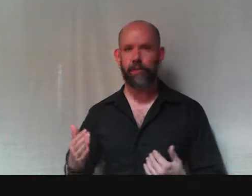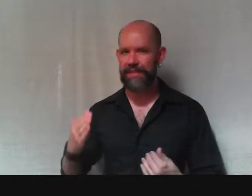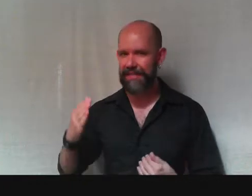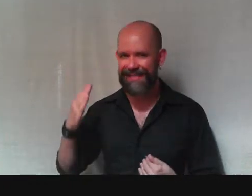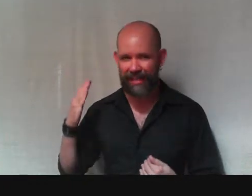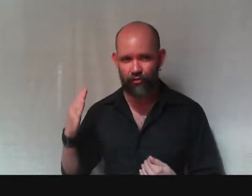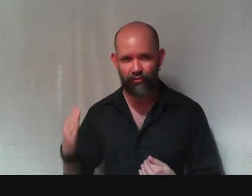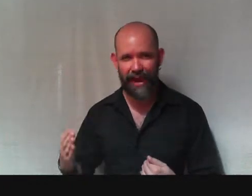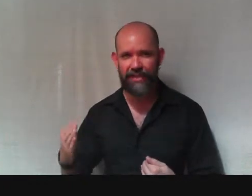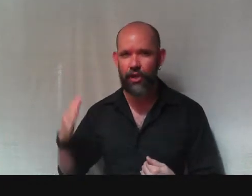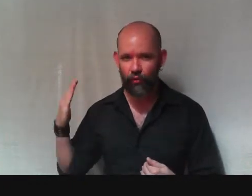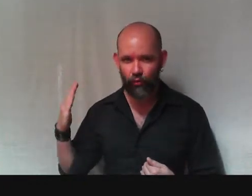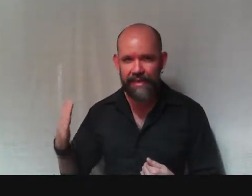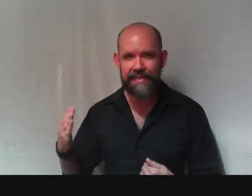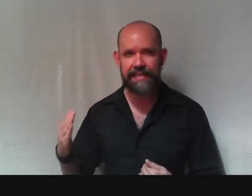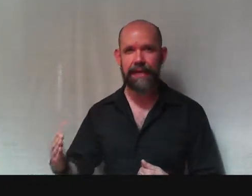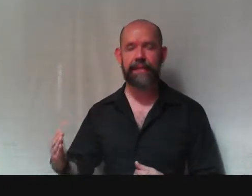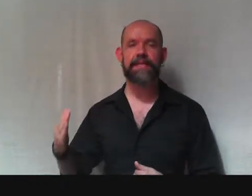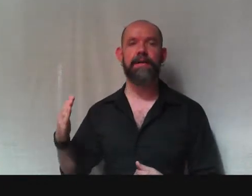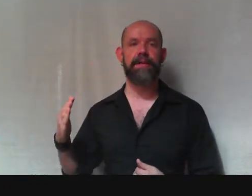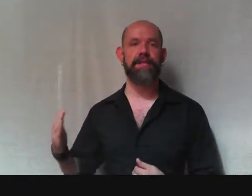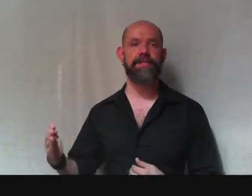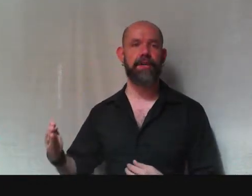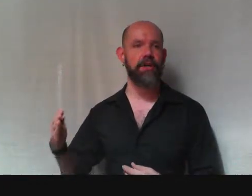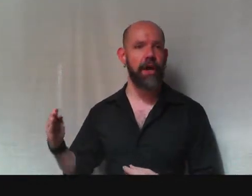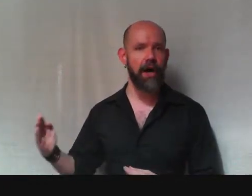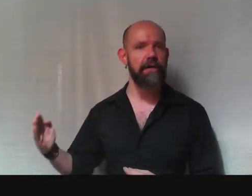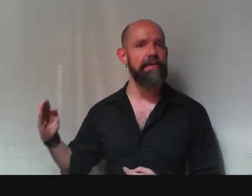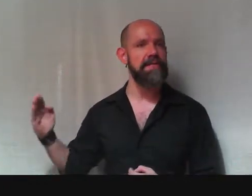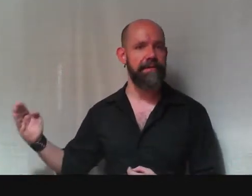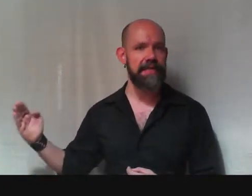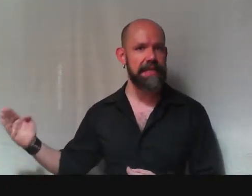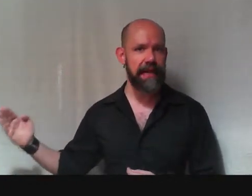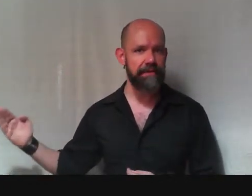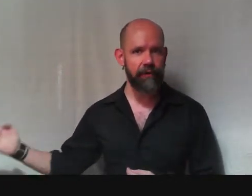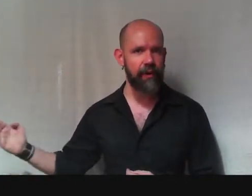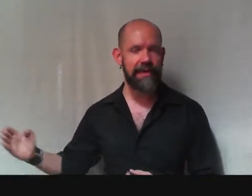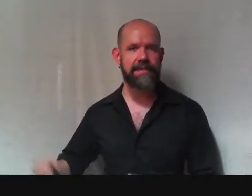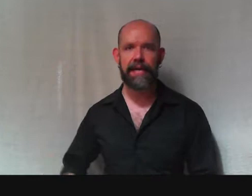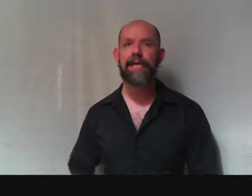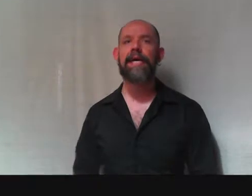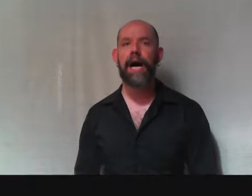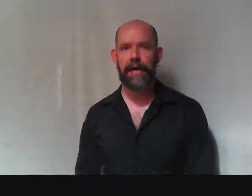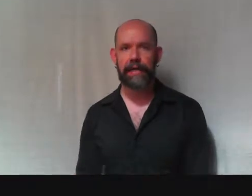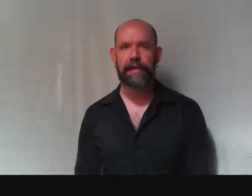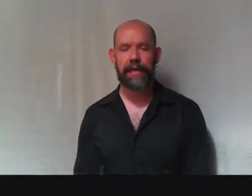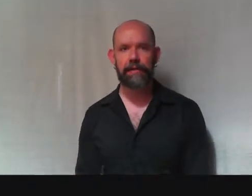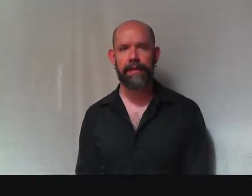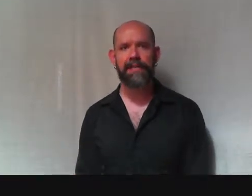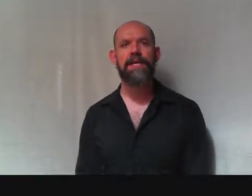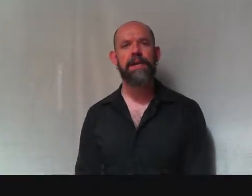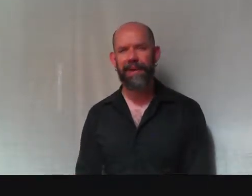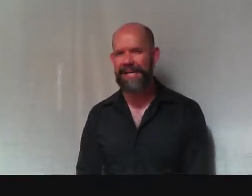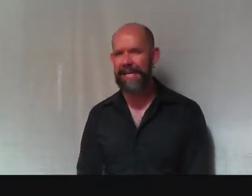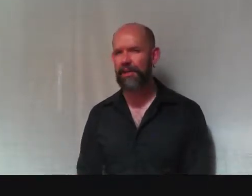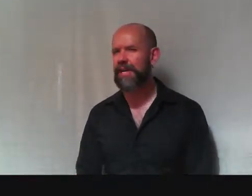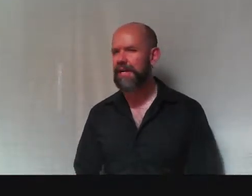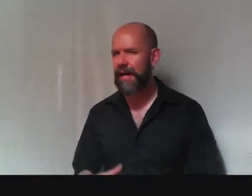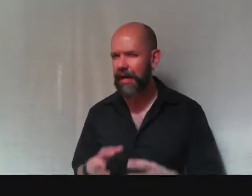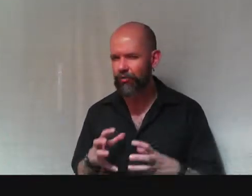other words, this is a direct restatement of the concern of the 1784 essay on enlightenment. But here, Kant